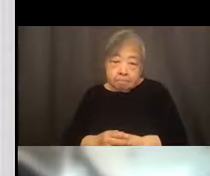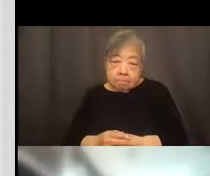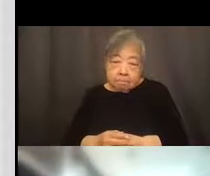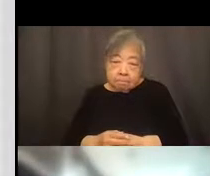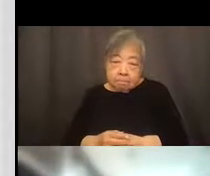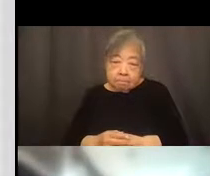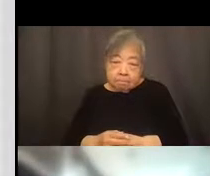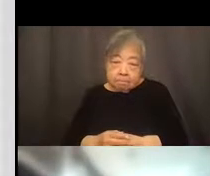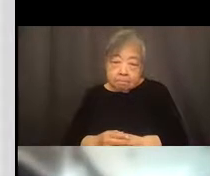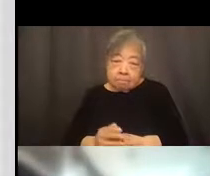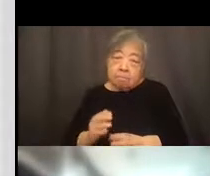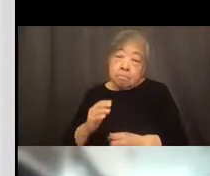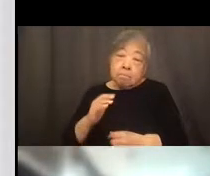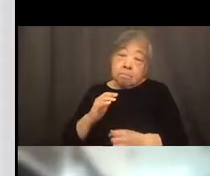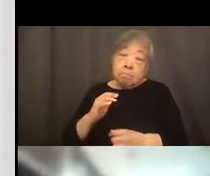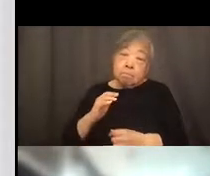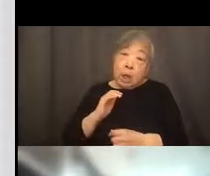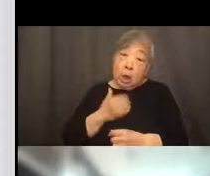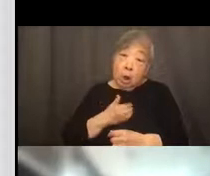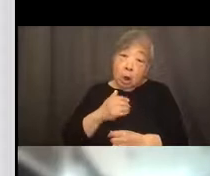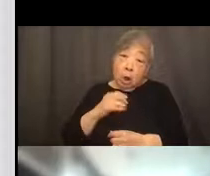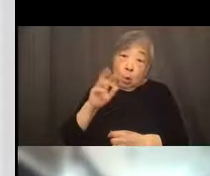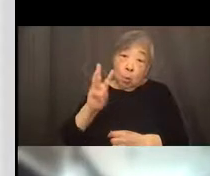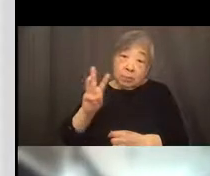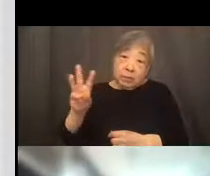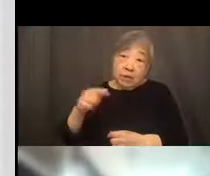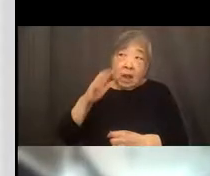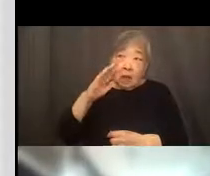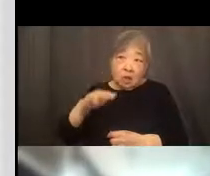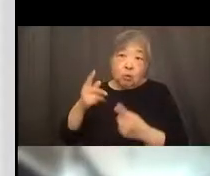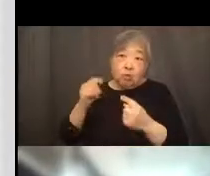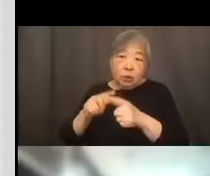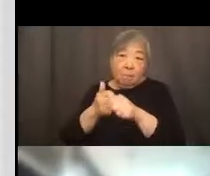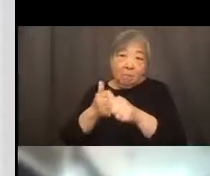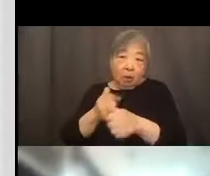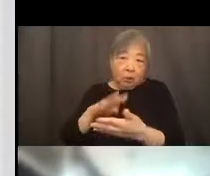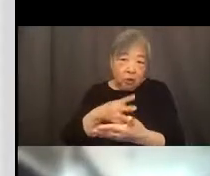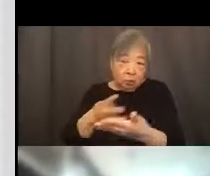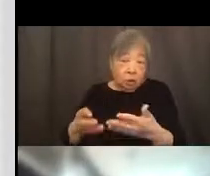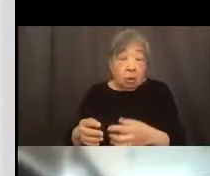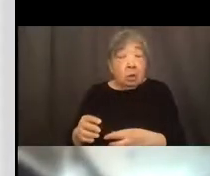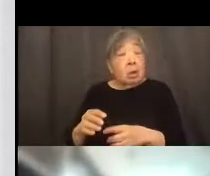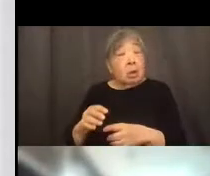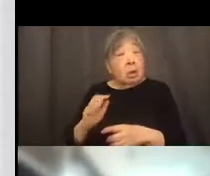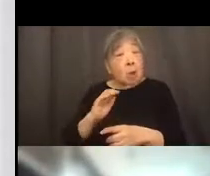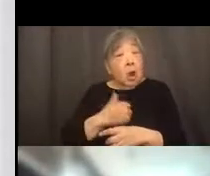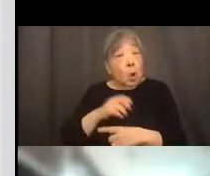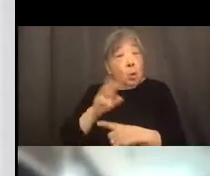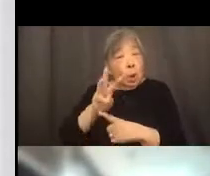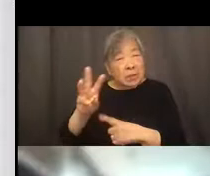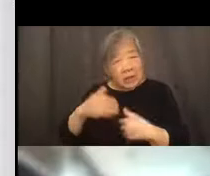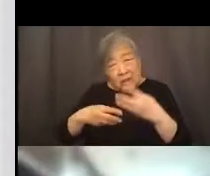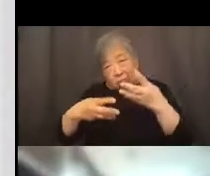our website, I know that we are kind of trying to stick to a schedule, but our website has a lot of resources